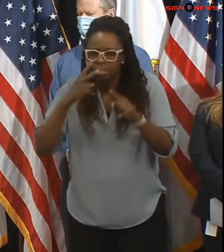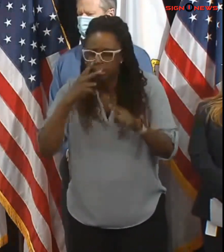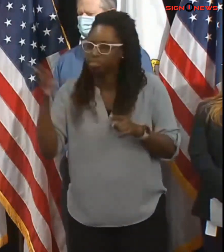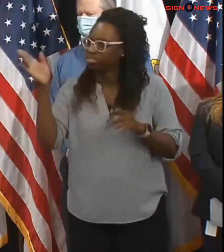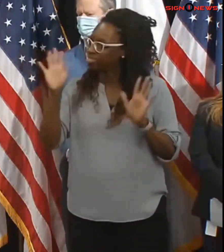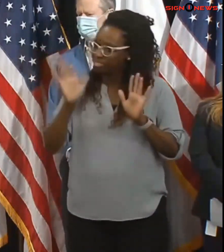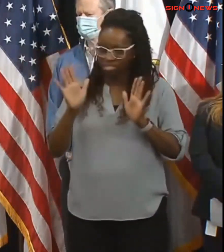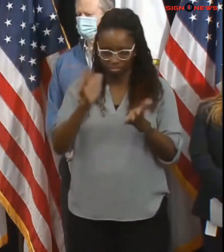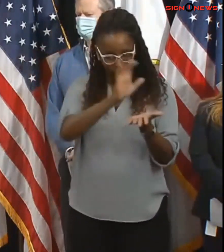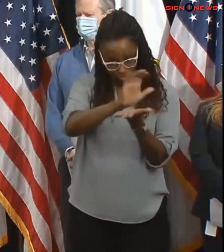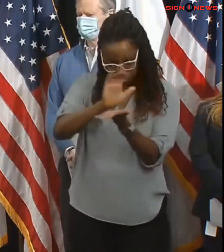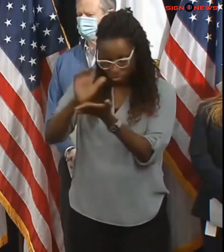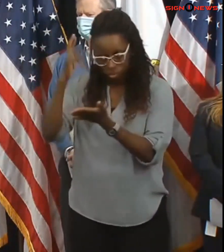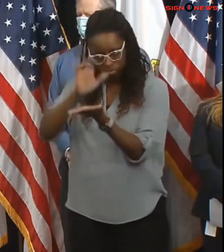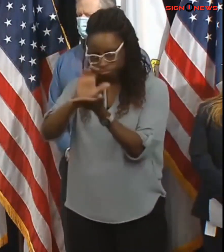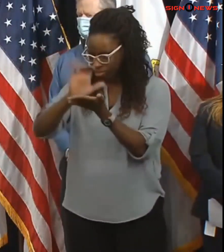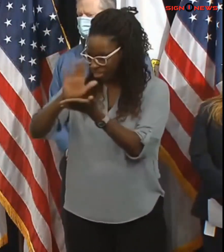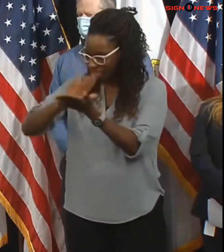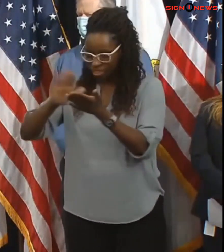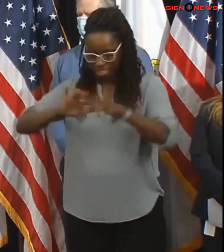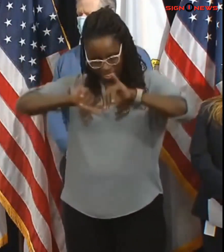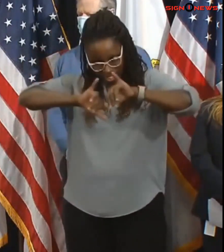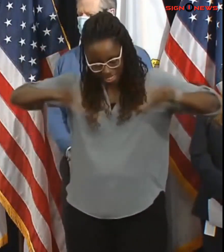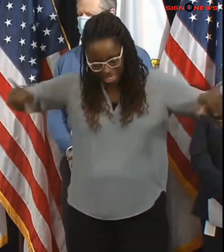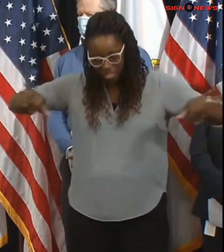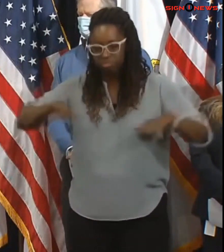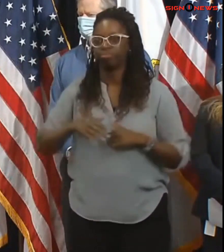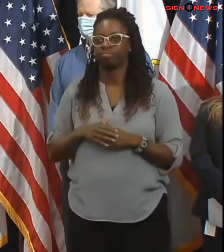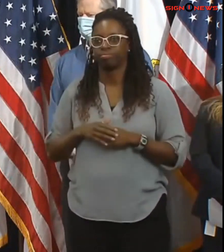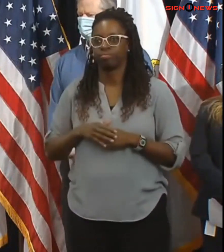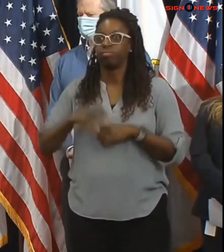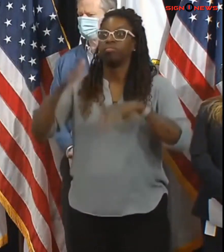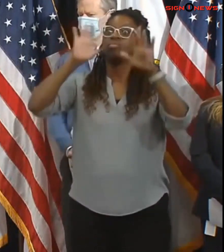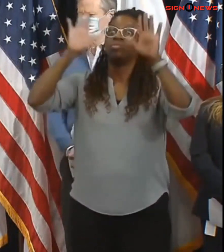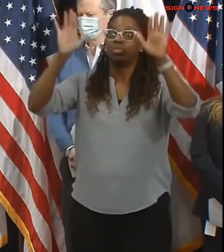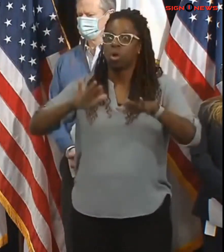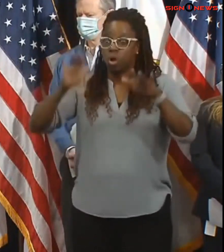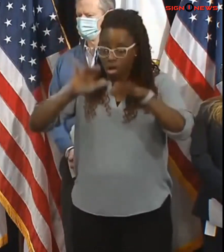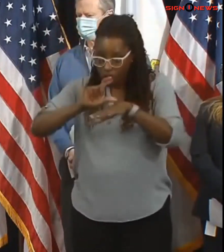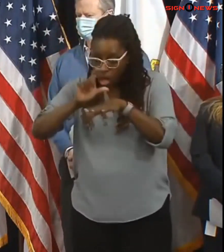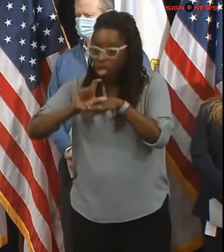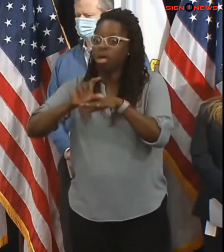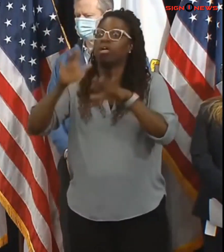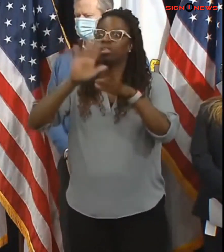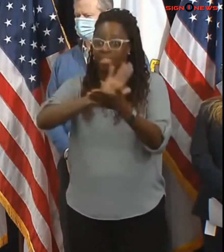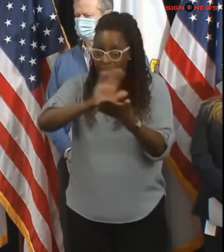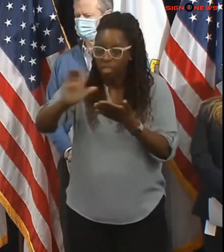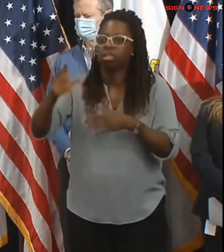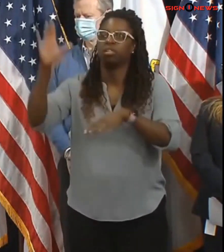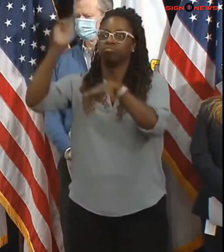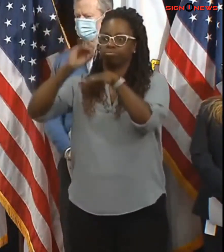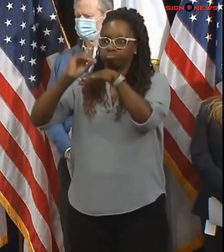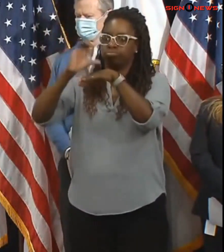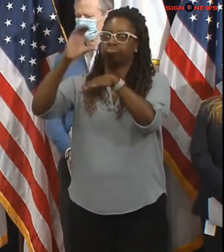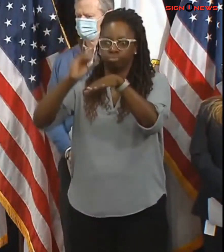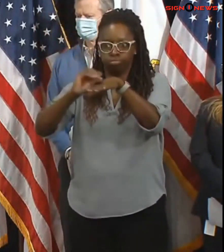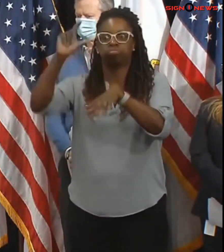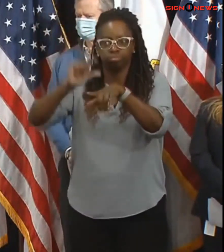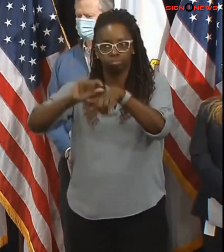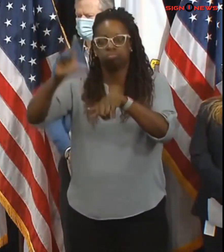prepared for the storm and expect that a storm of this size will require a deployment of staff and equipment for a long duration for treatment